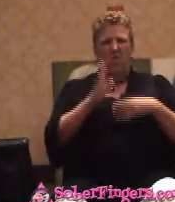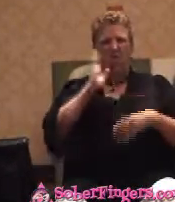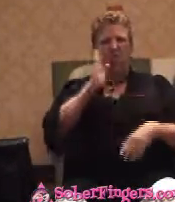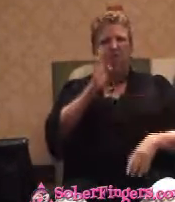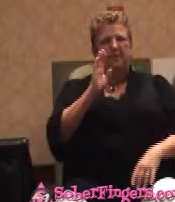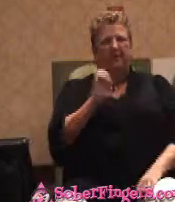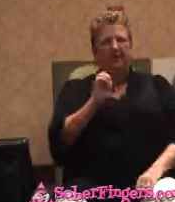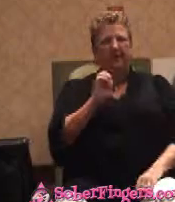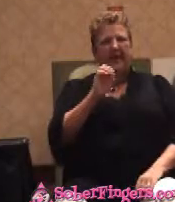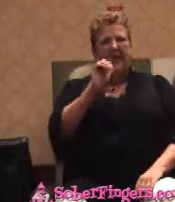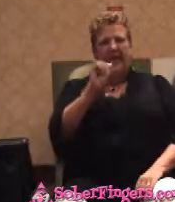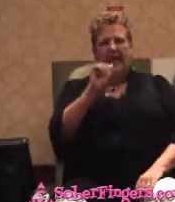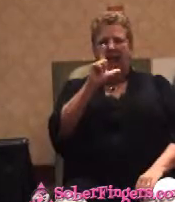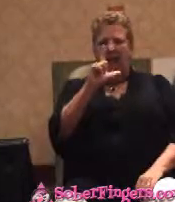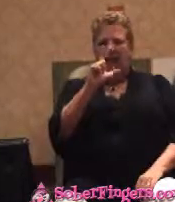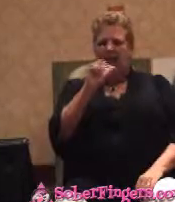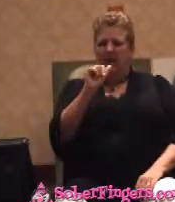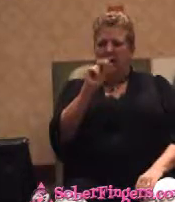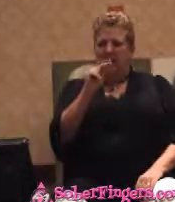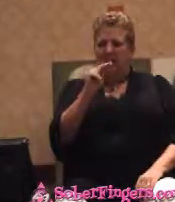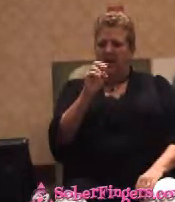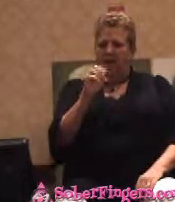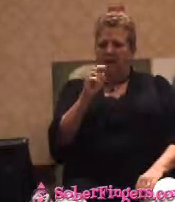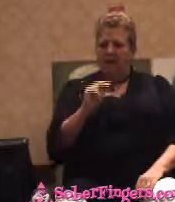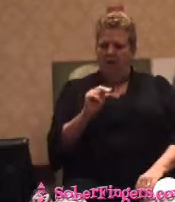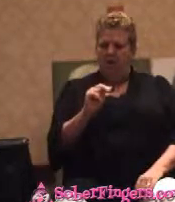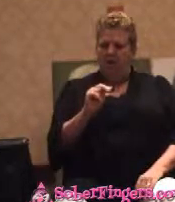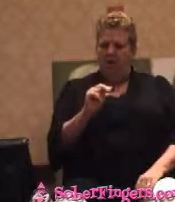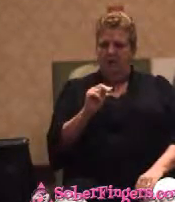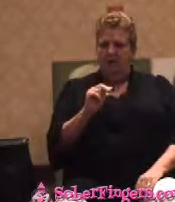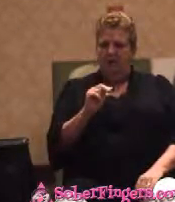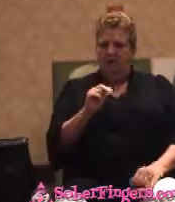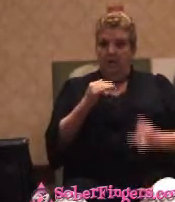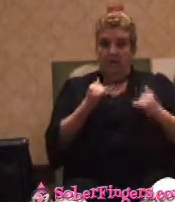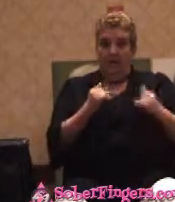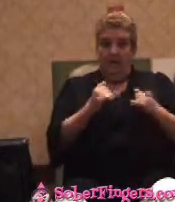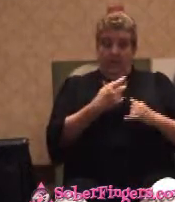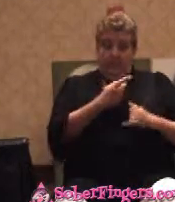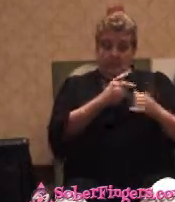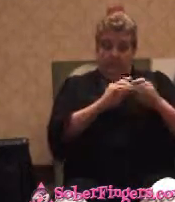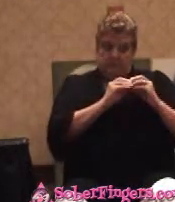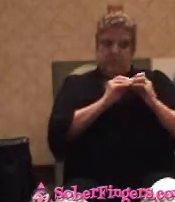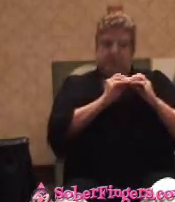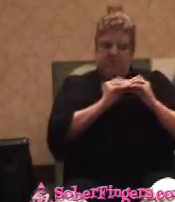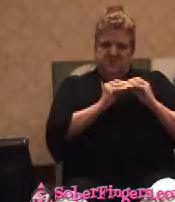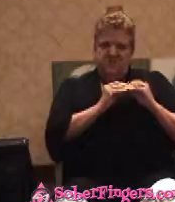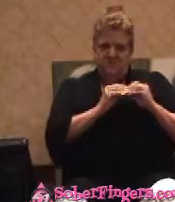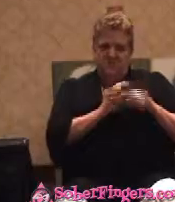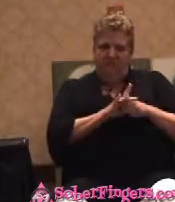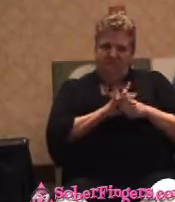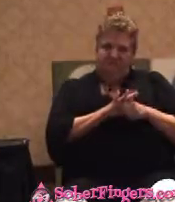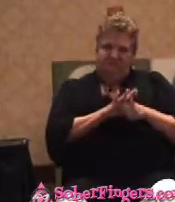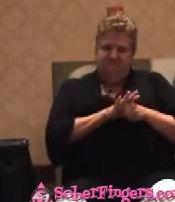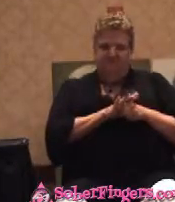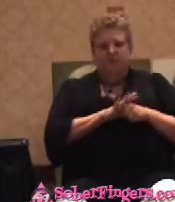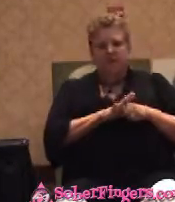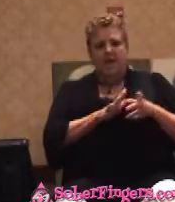We're pretty deeply involved in this argument by now. Tempers are a little higher. And I did not want to appear eager.